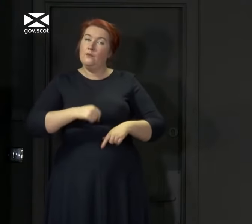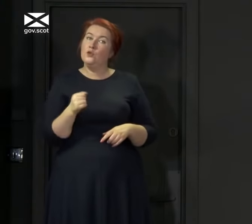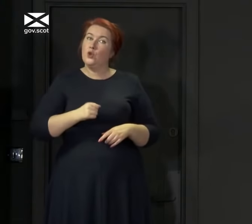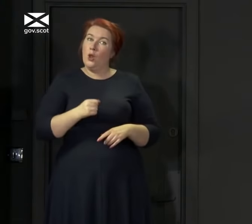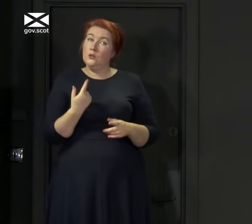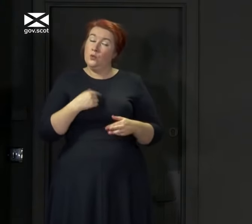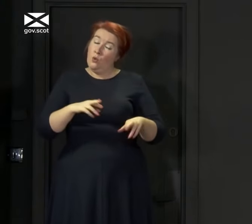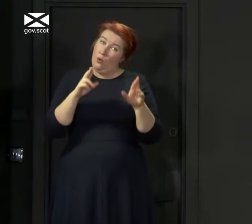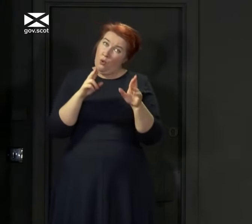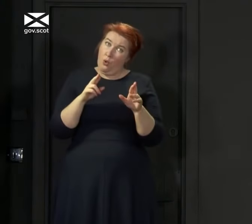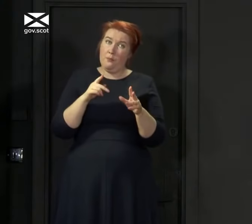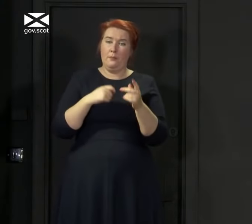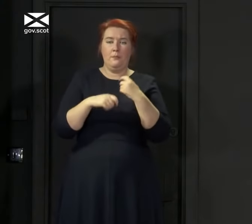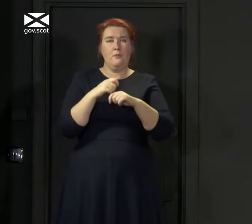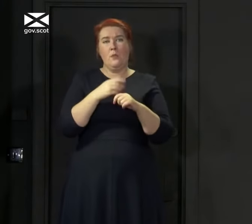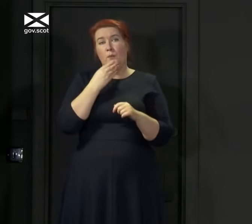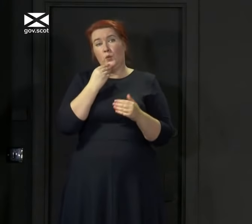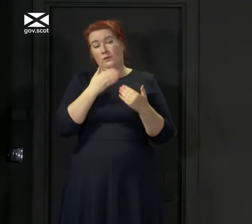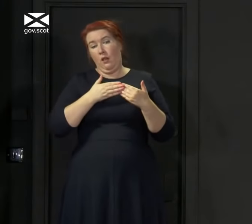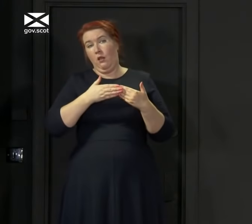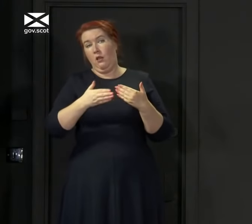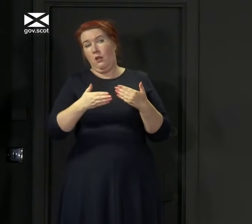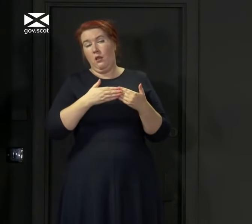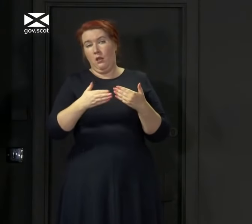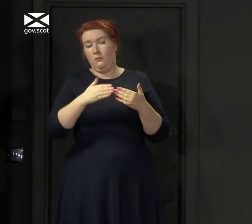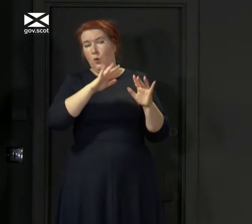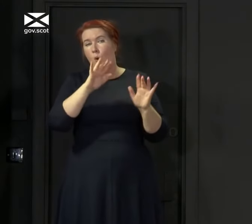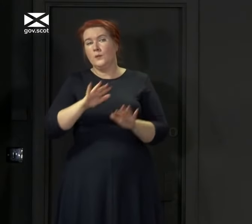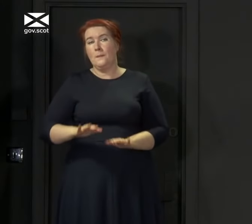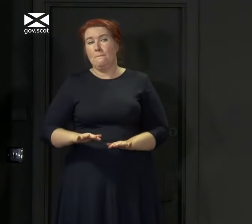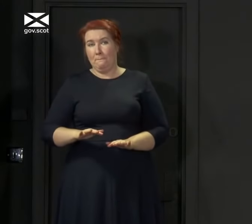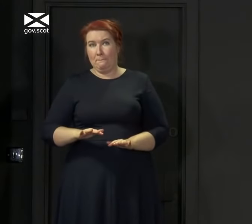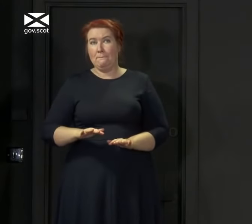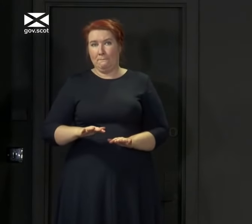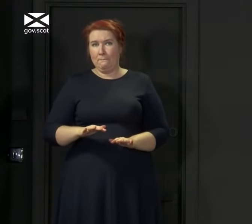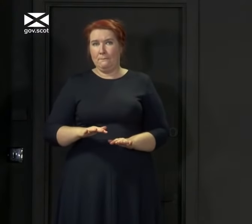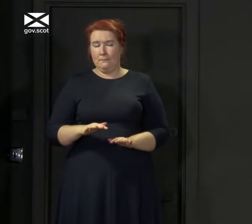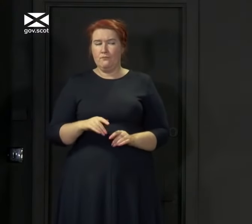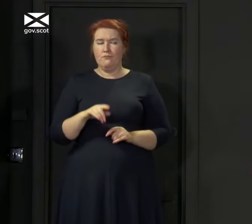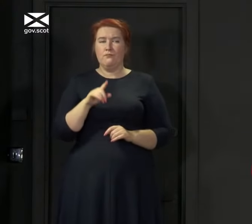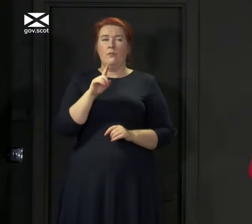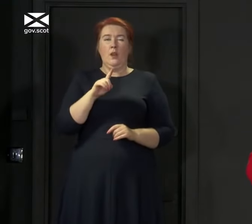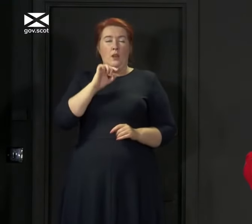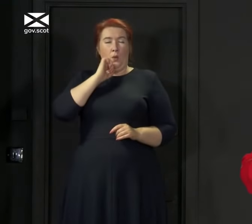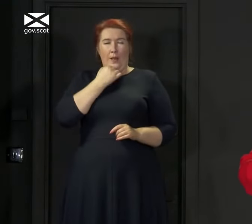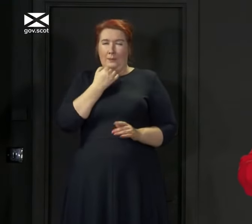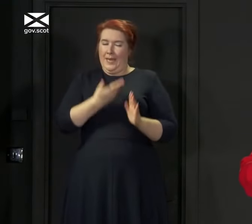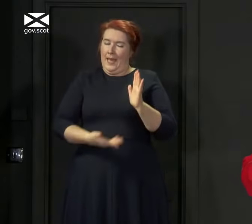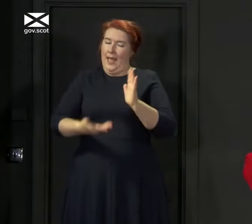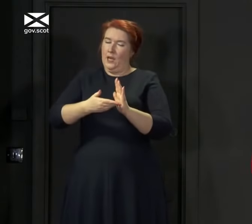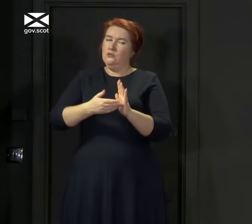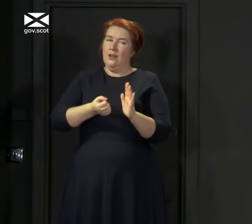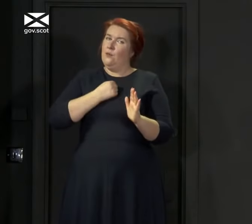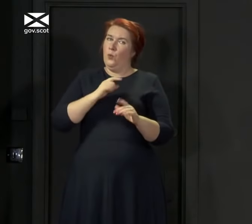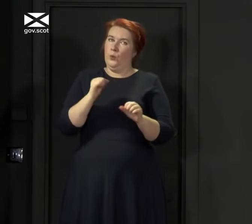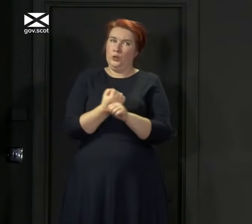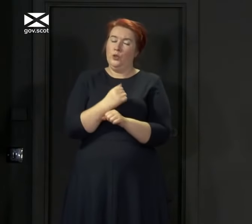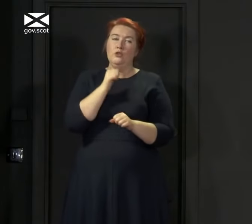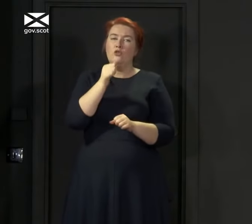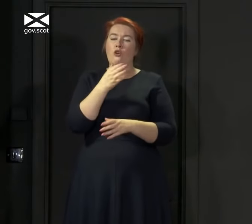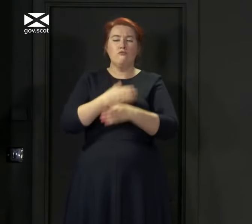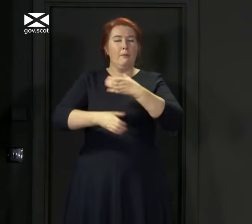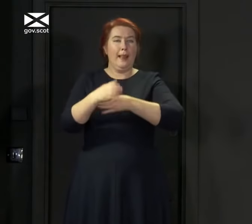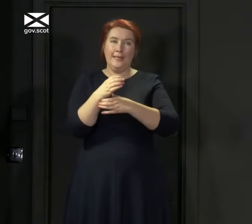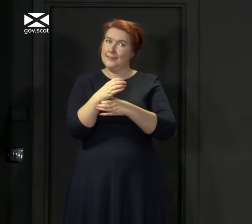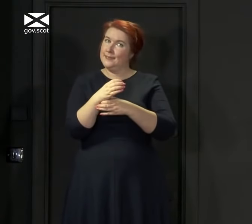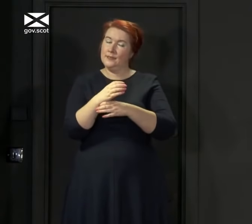hope that that would be in use over the autumn period. But let me say it's not, it will be an enhancement to what we're doing. It's not a substitute,